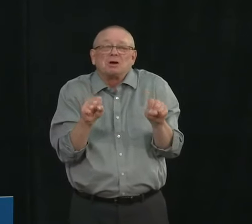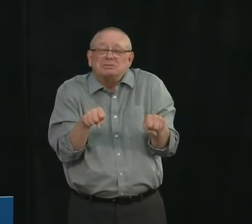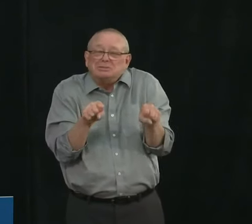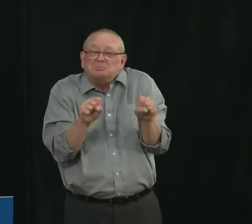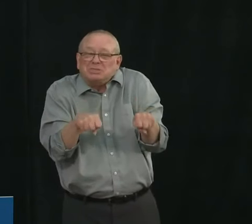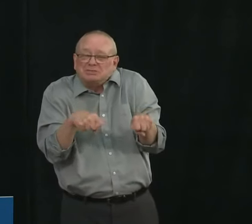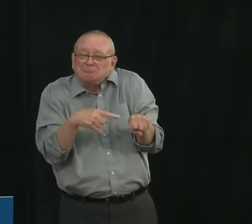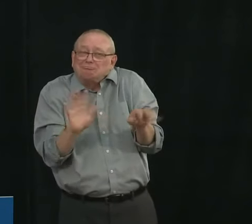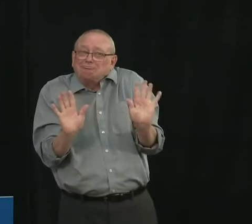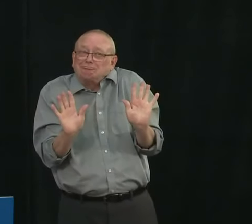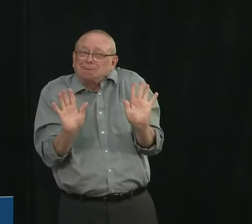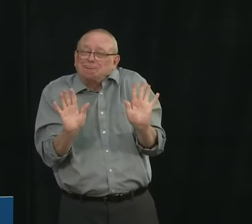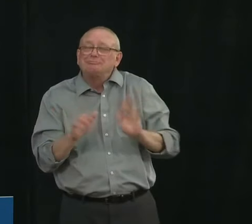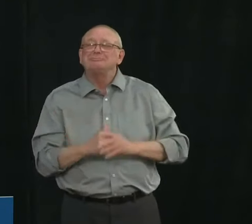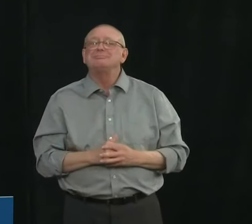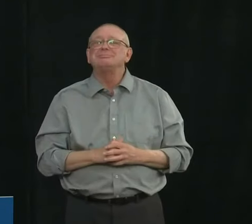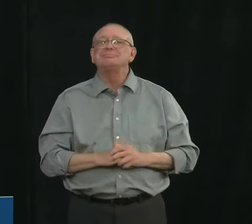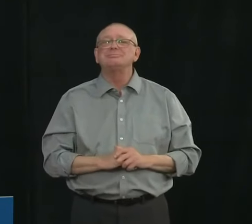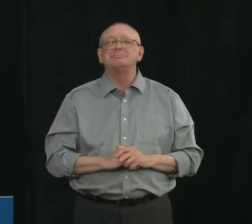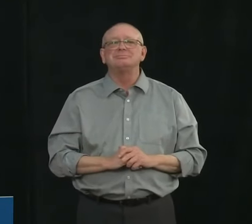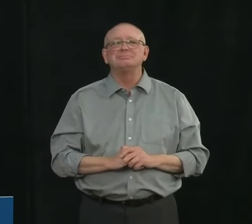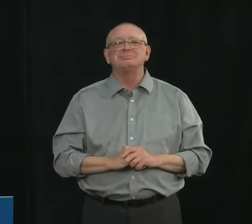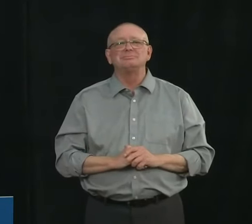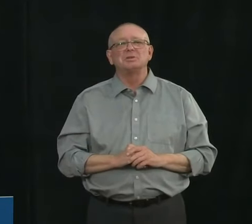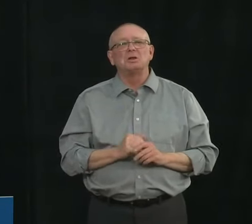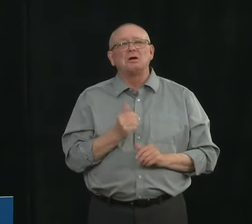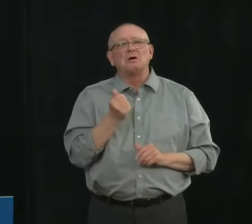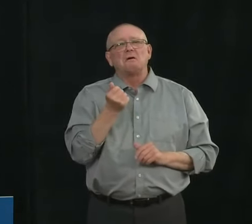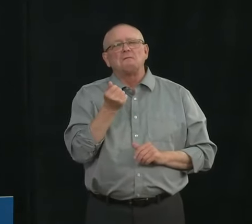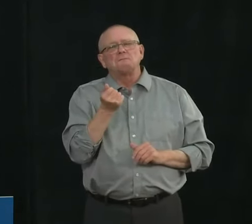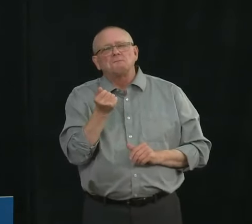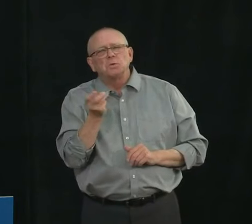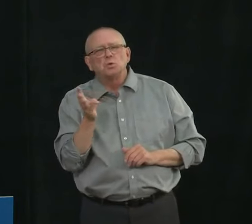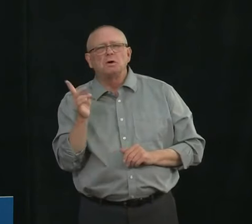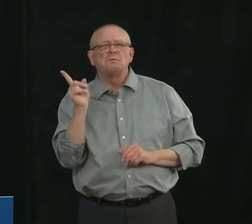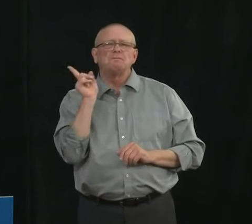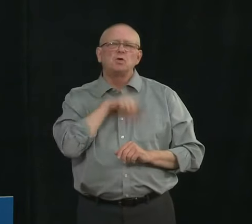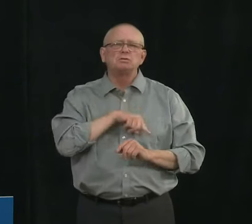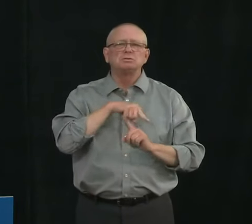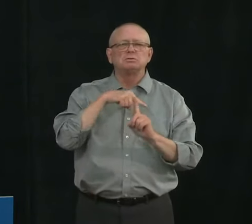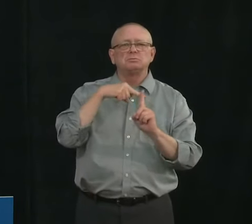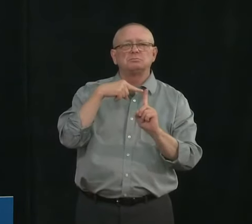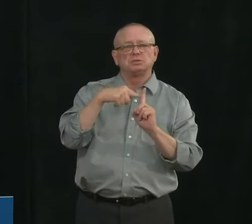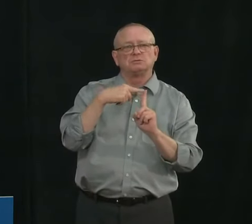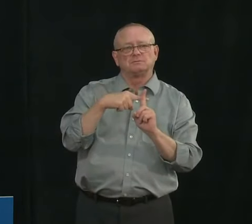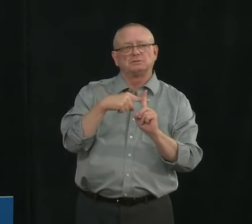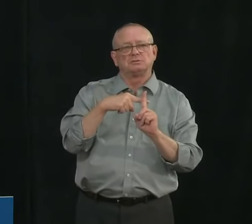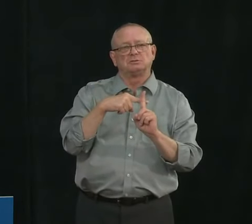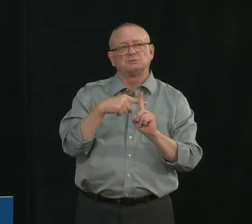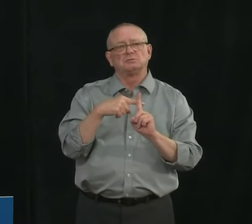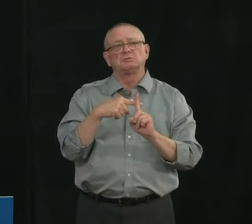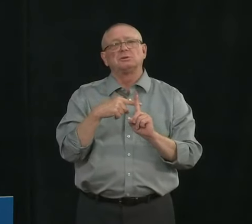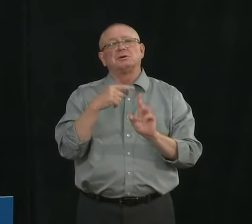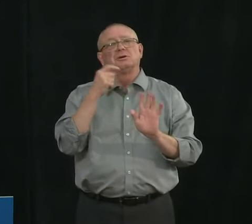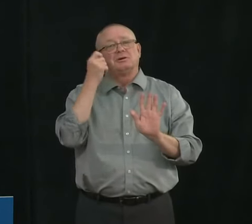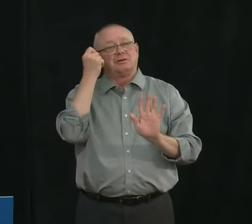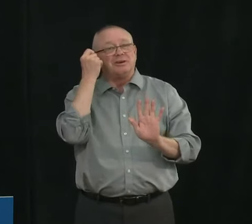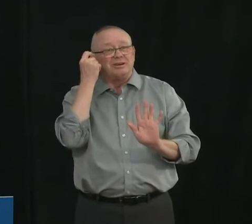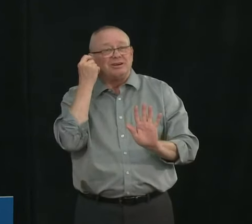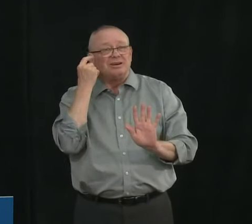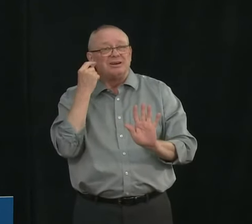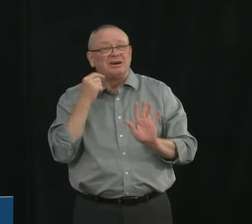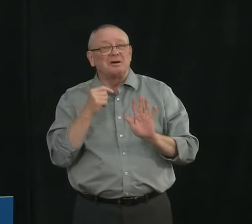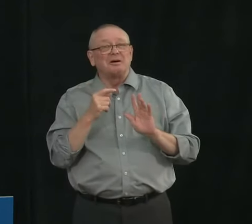having covid that you could get some false positives but it's also true that the test is quite